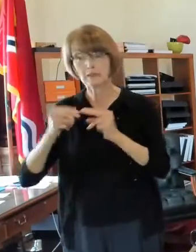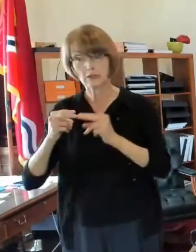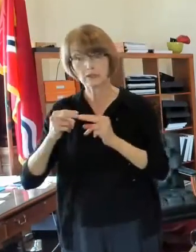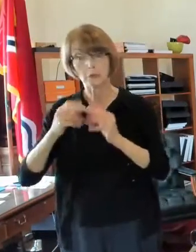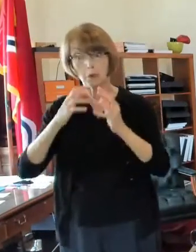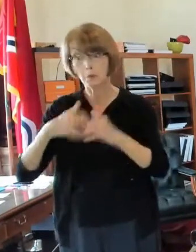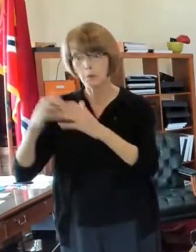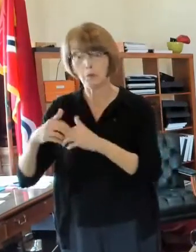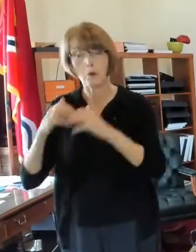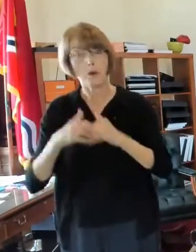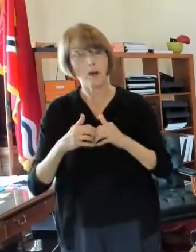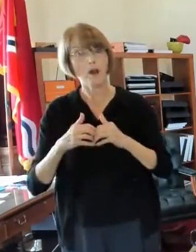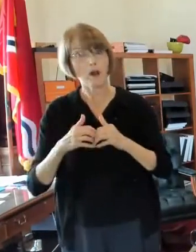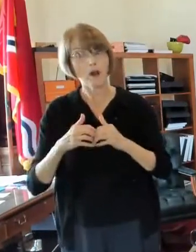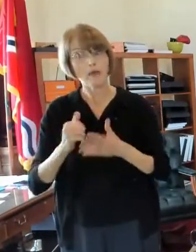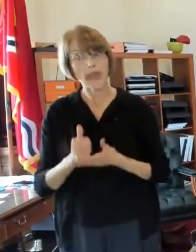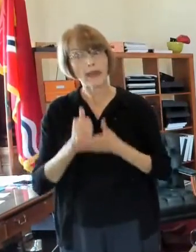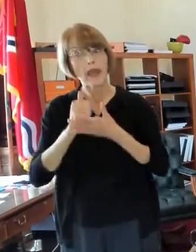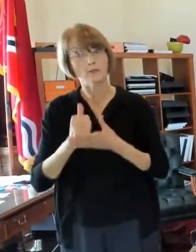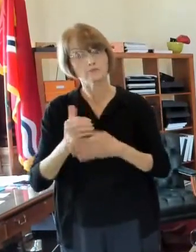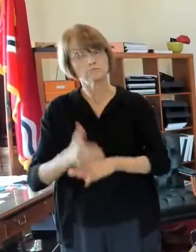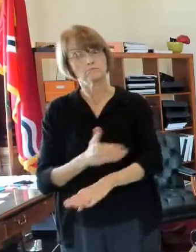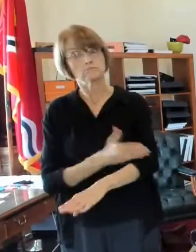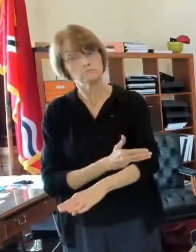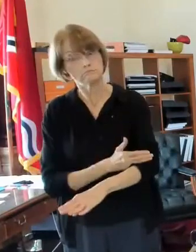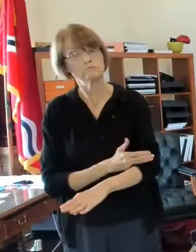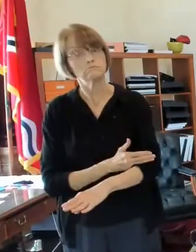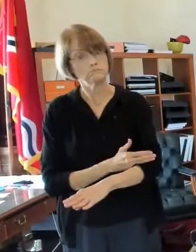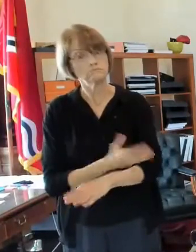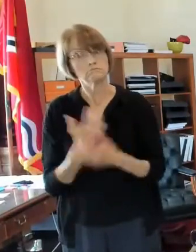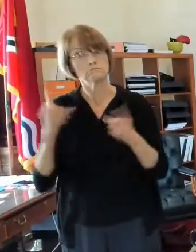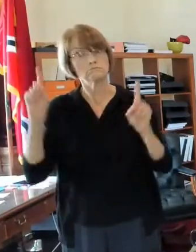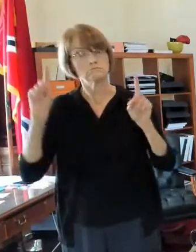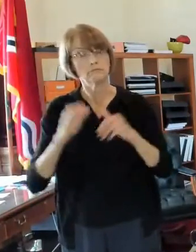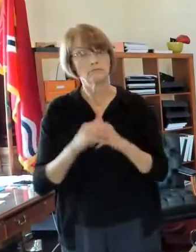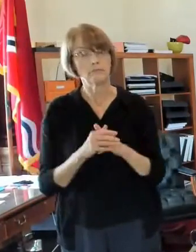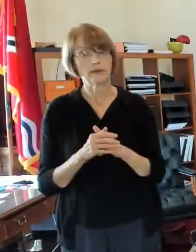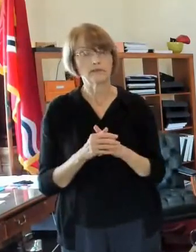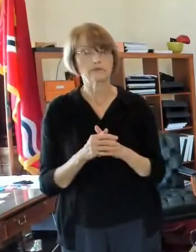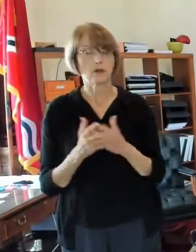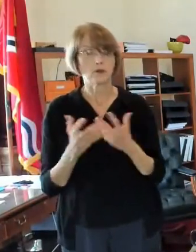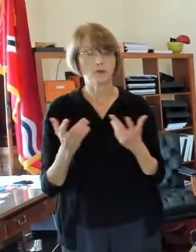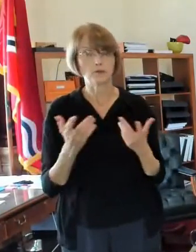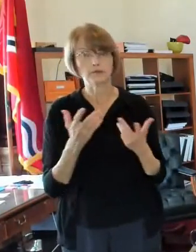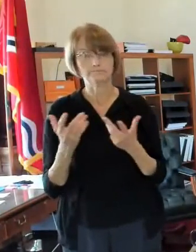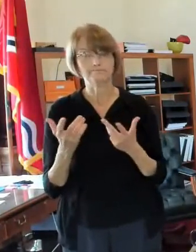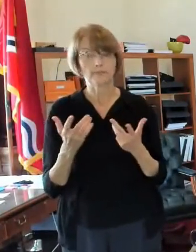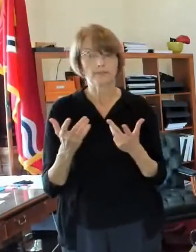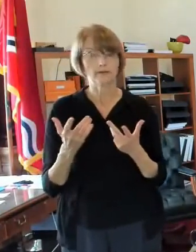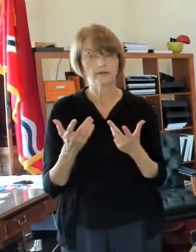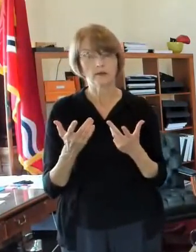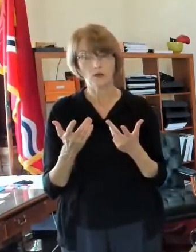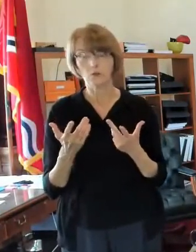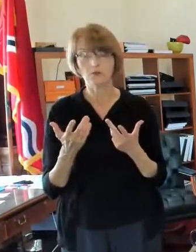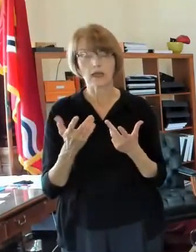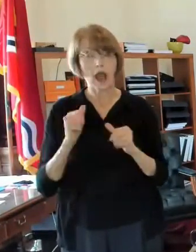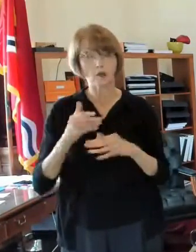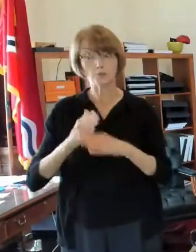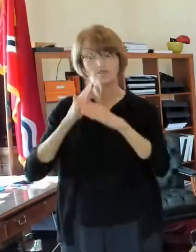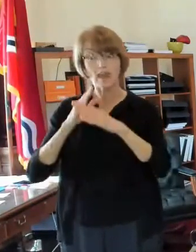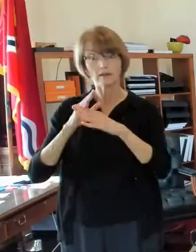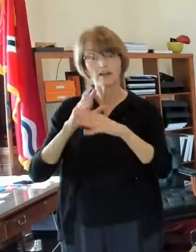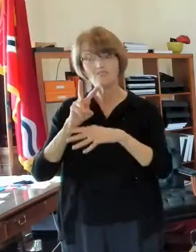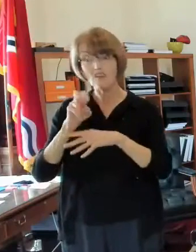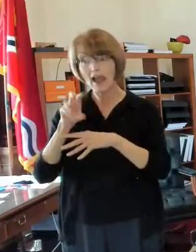um so you have to do a lot of things this is on the prevention side you've got to take down vacant buildings